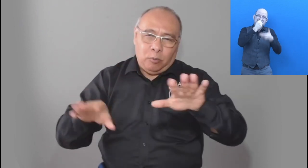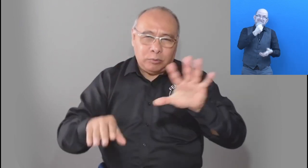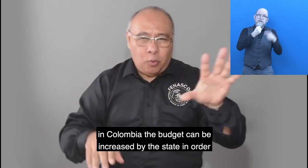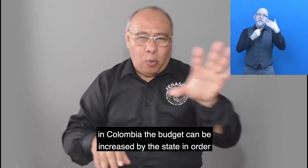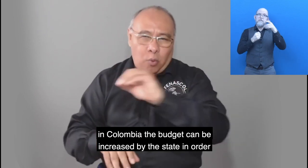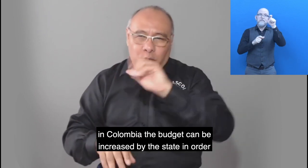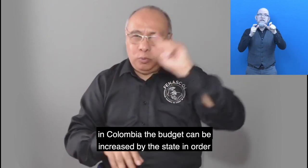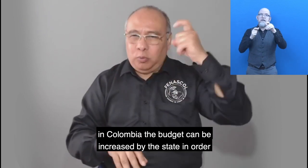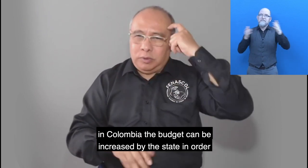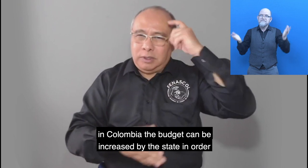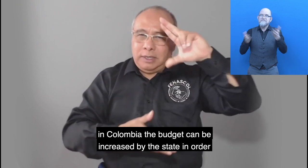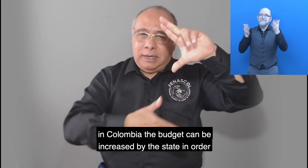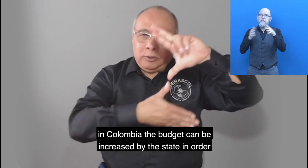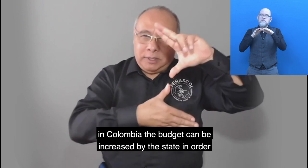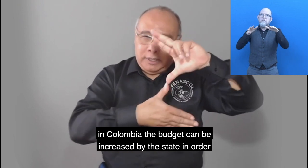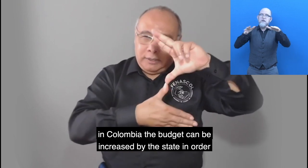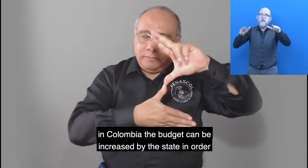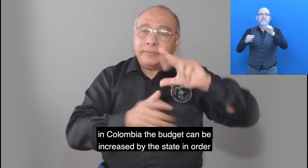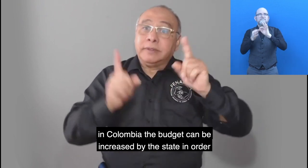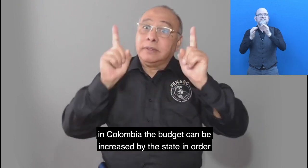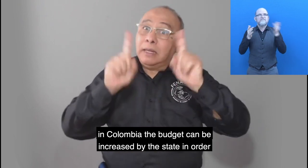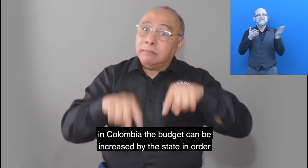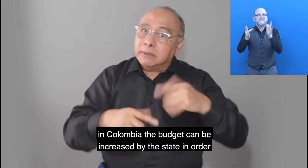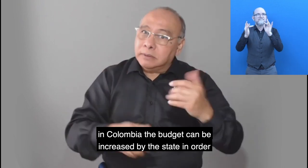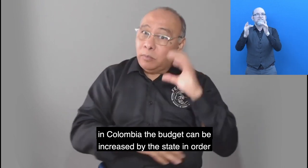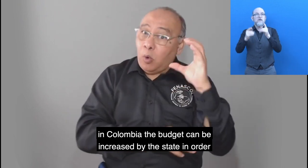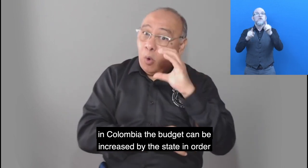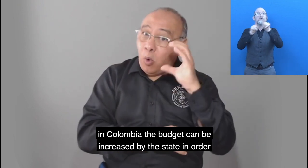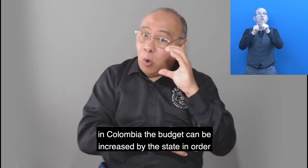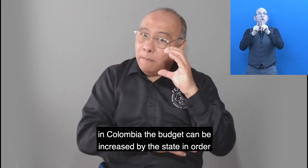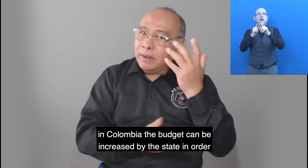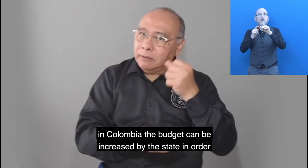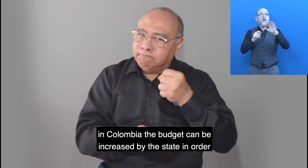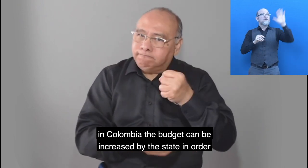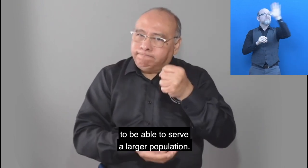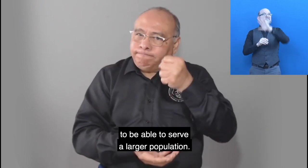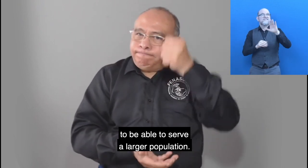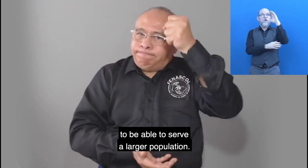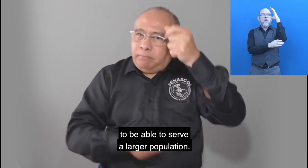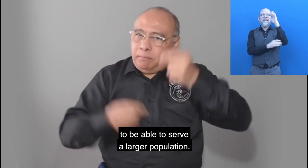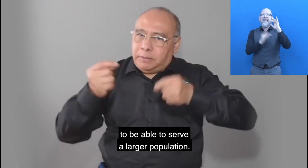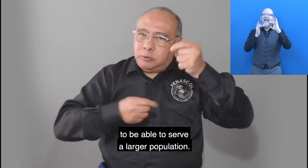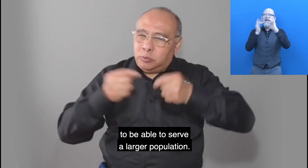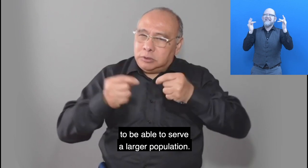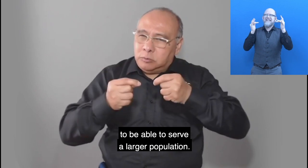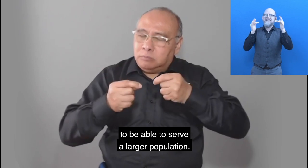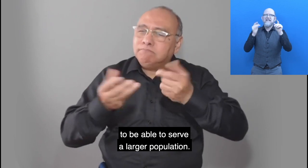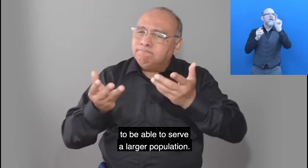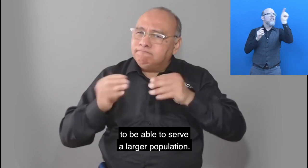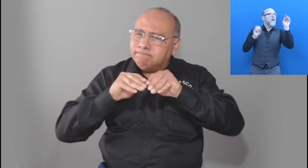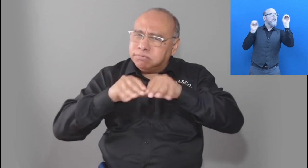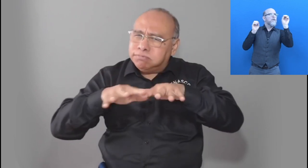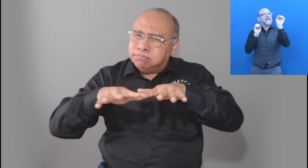that in Colombia the budget can be increased by the state in order to be able to serve a larger